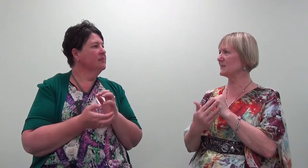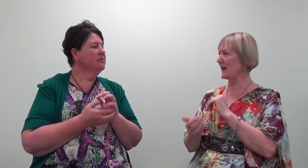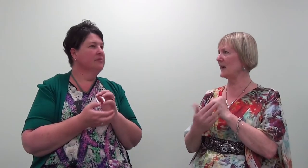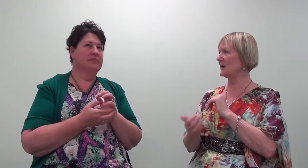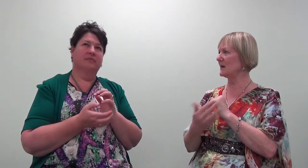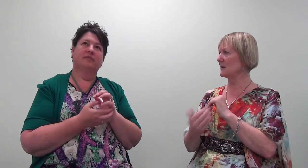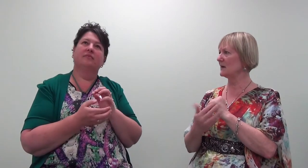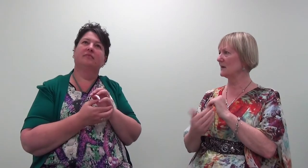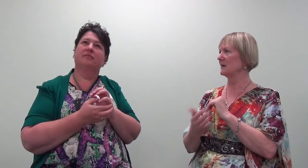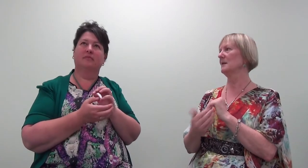pain?